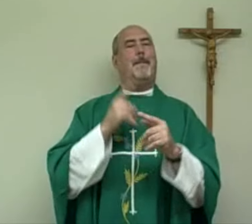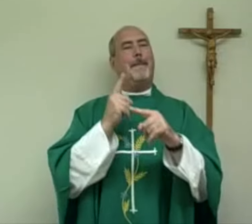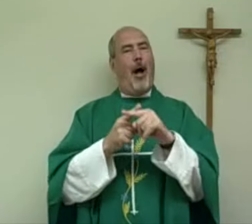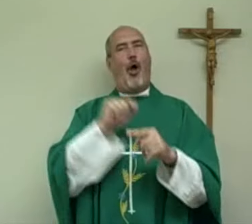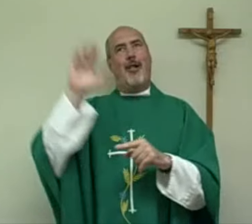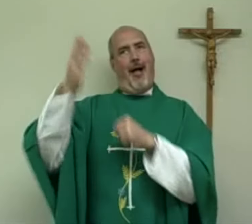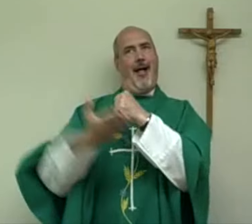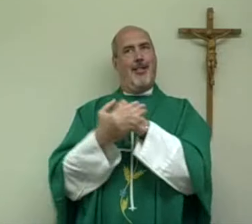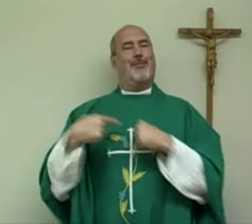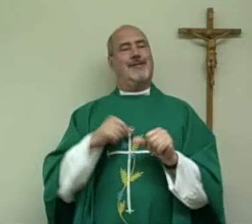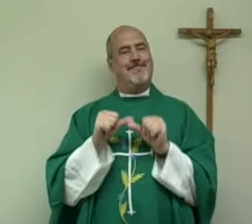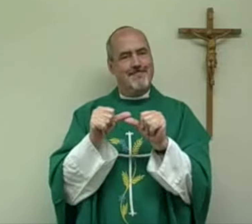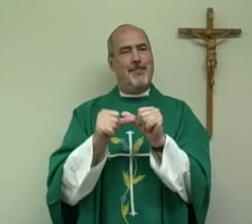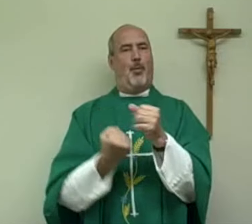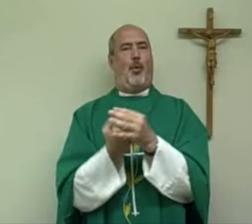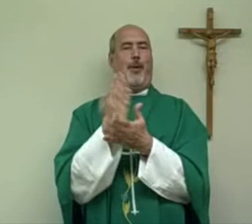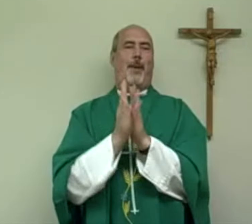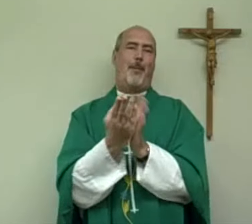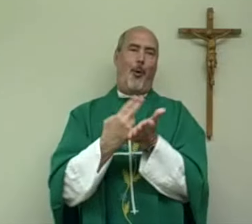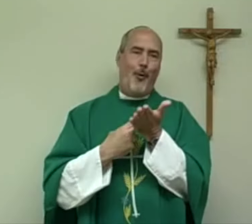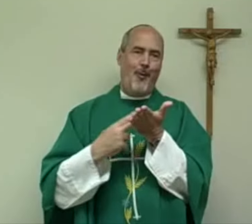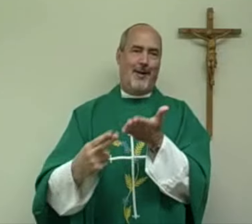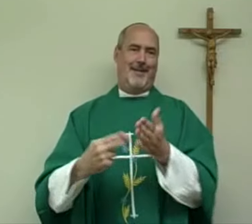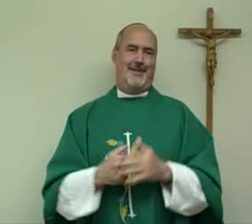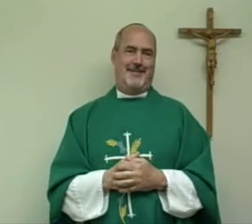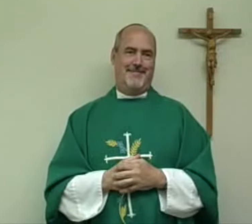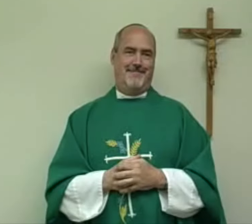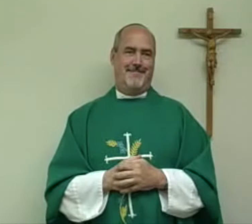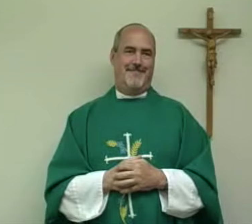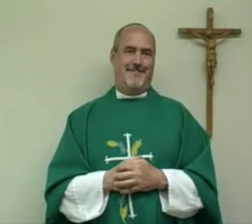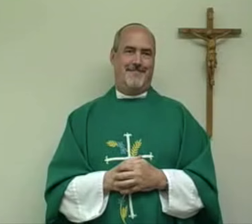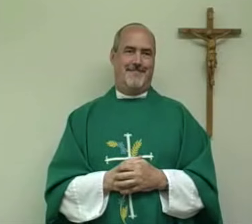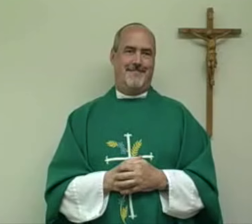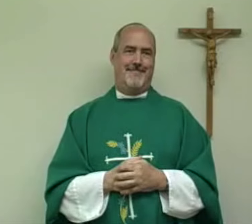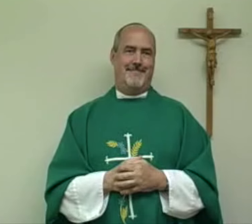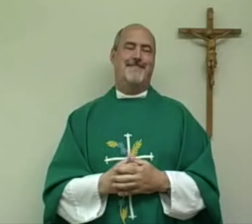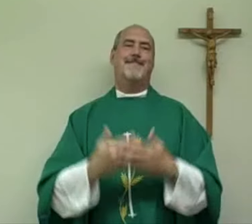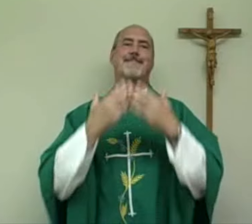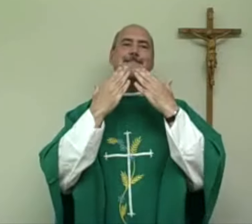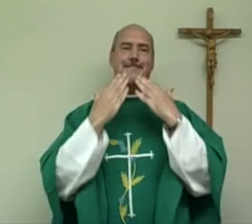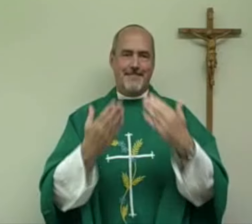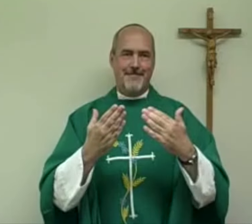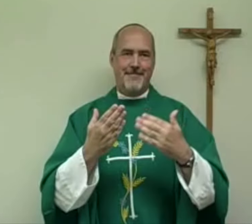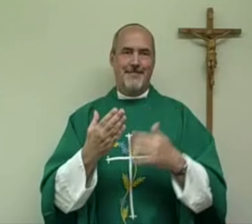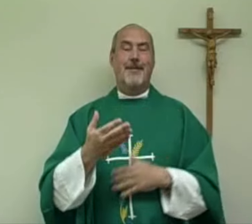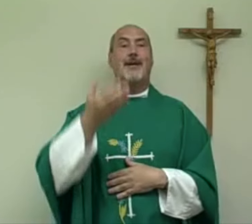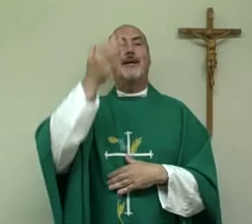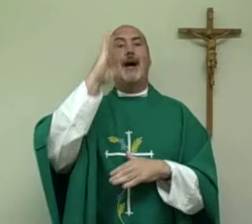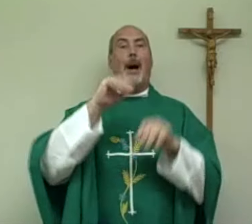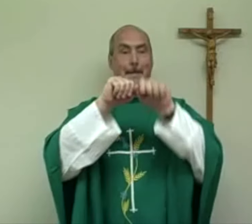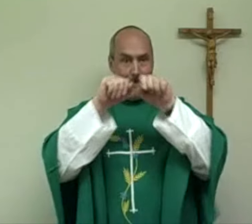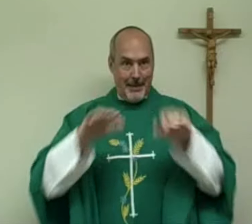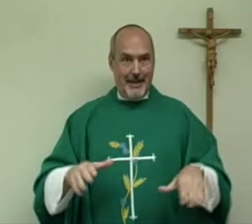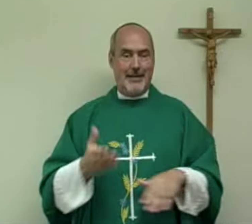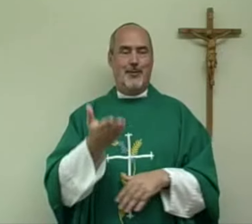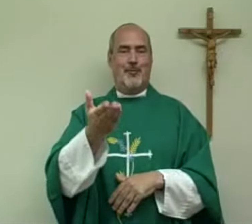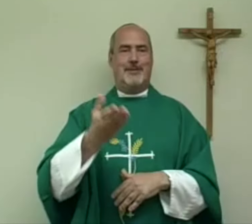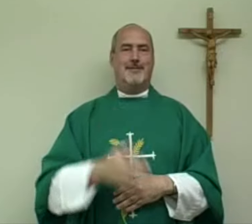forgiveness and grace. And He continues to help us grow and become holy. Thank you, and God